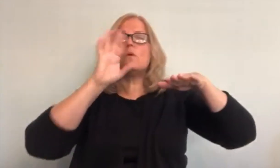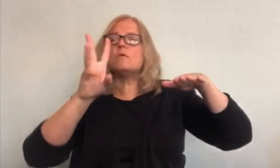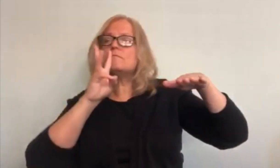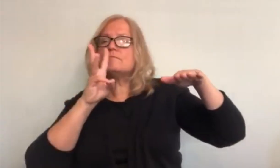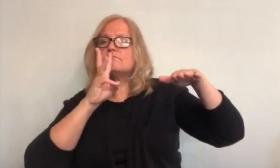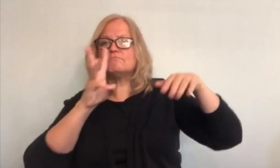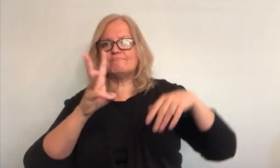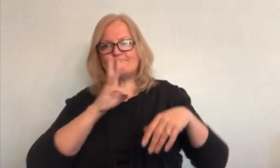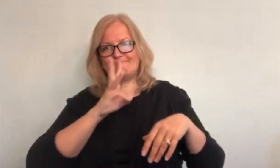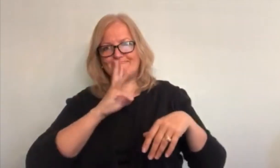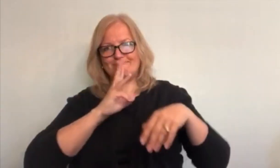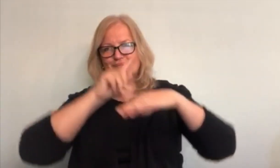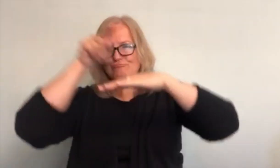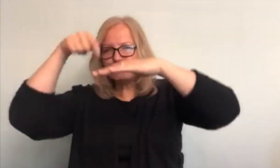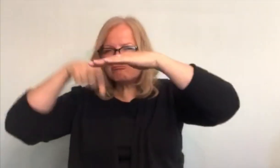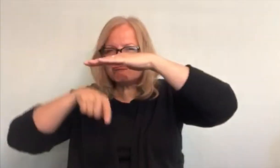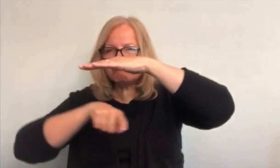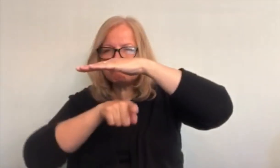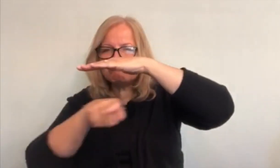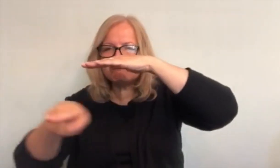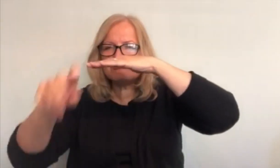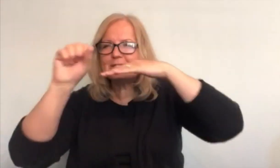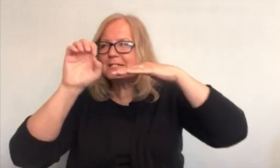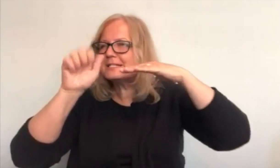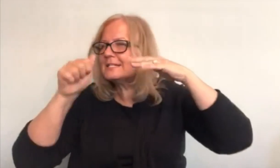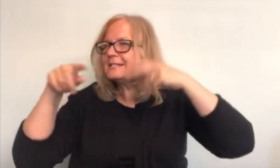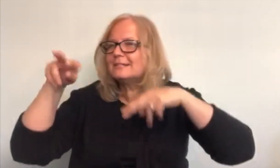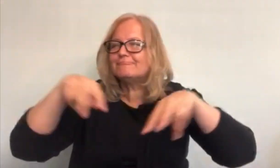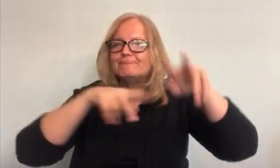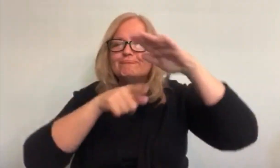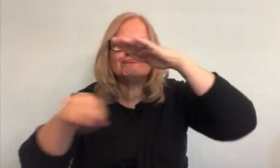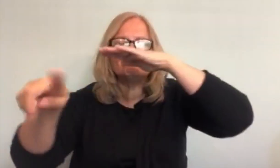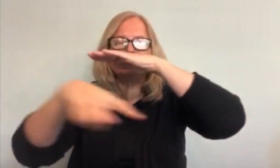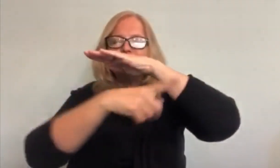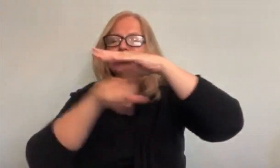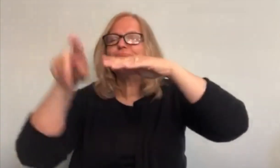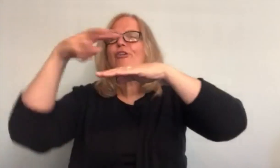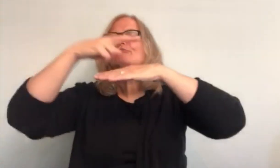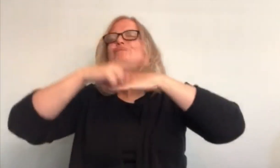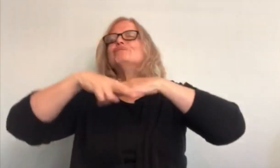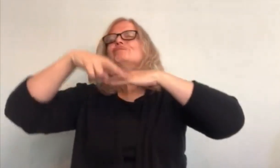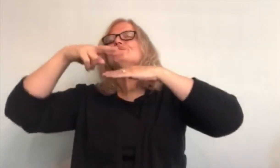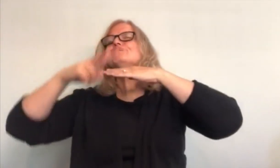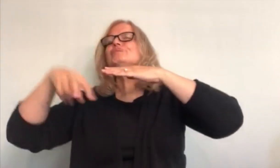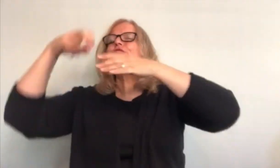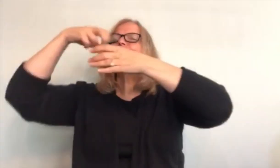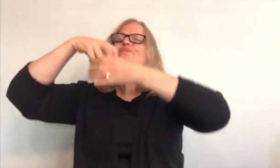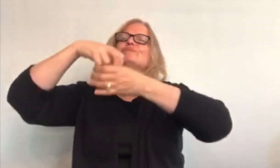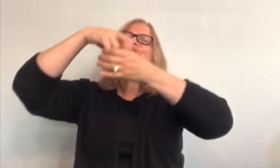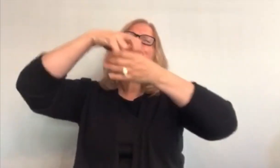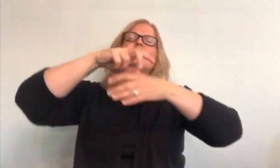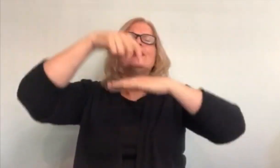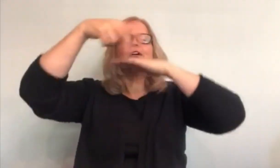They spend most of their time at sea rather than land, atop sea ice and diving in and out of the water.